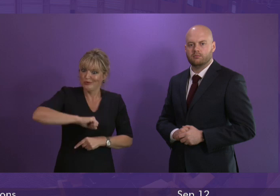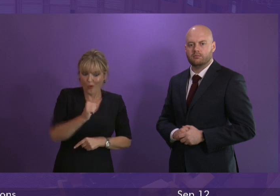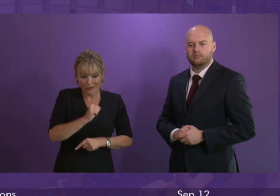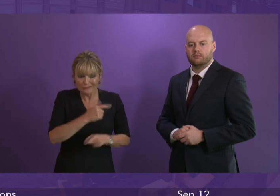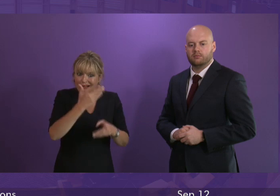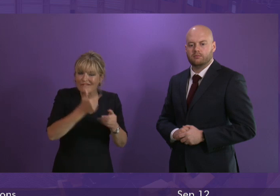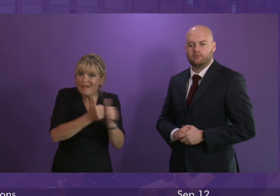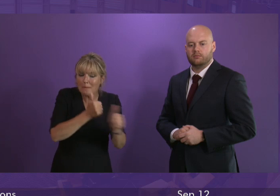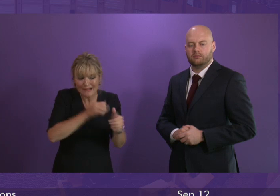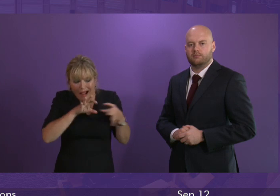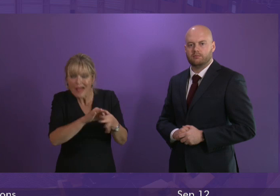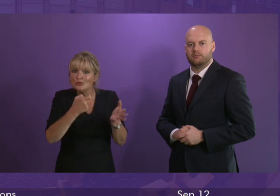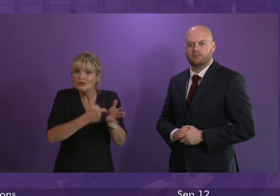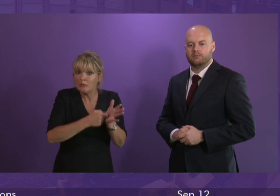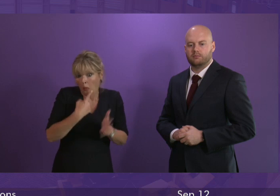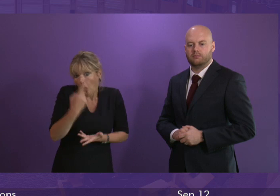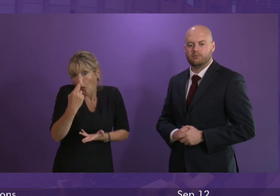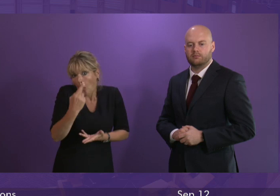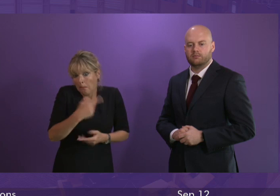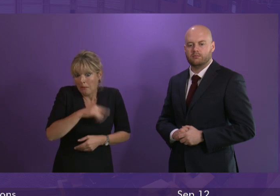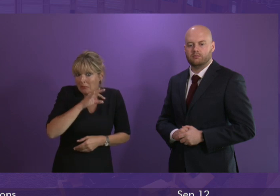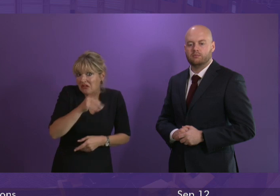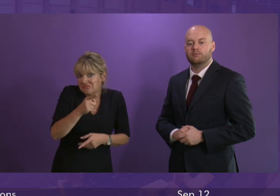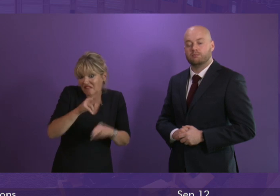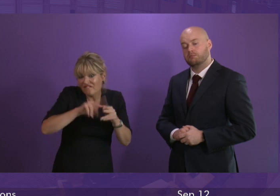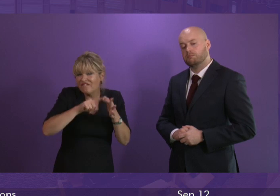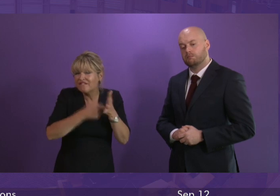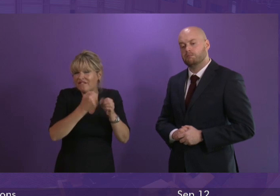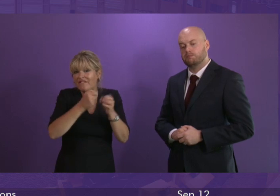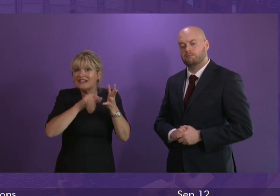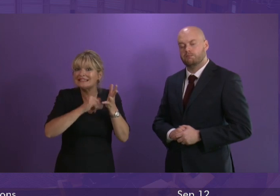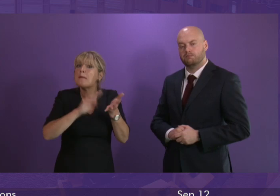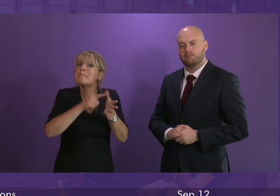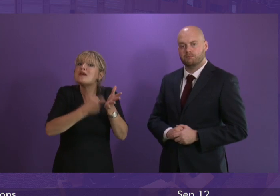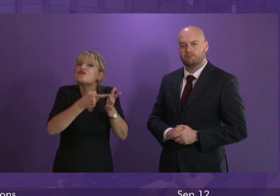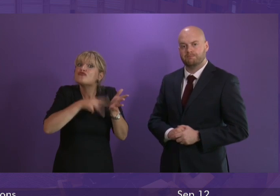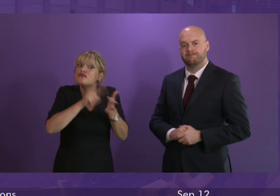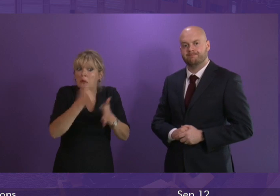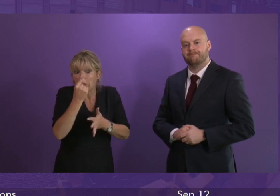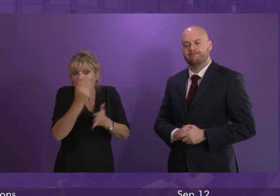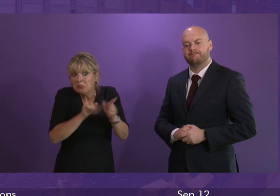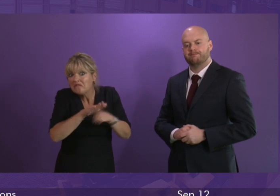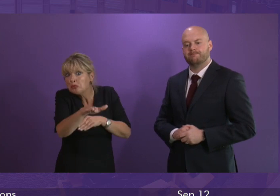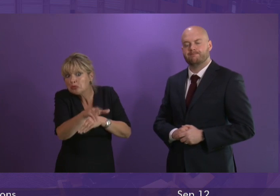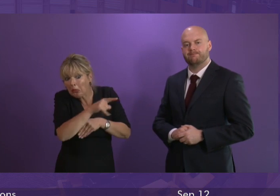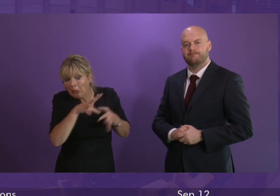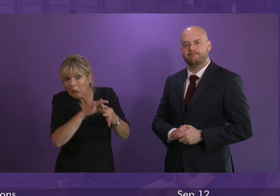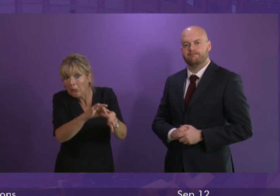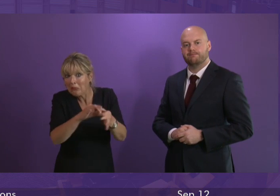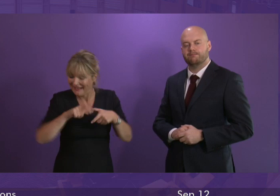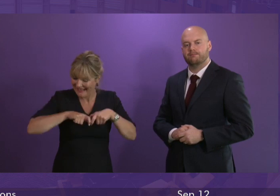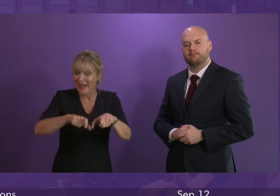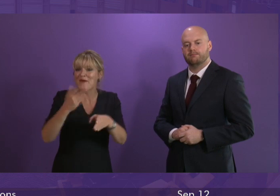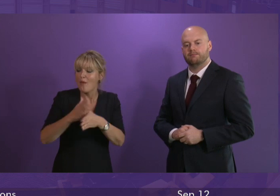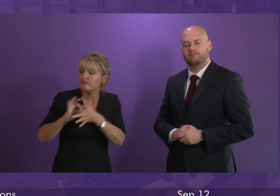realised. Obviously we hope that there may be benefits to Ferguson Marine in the course of this as well so we will continue to work with the company